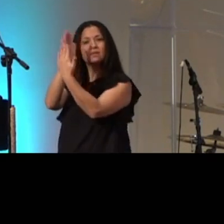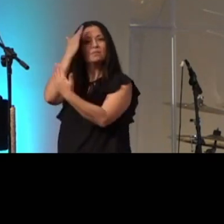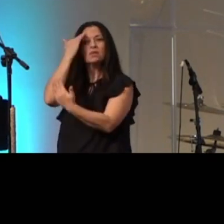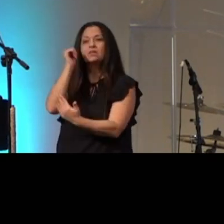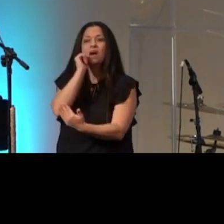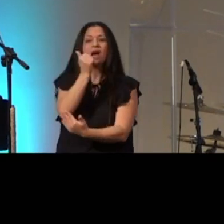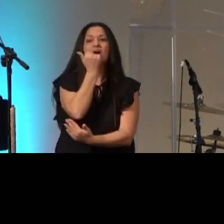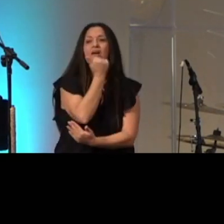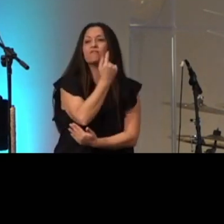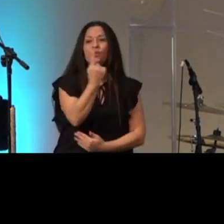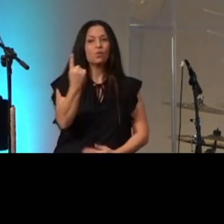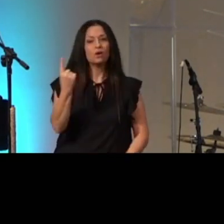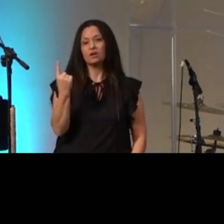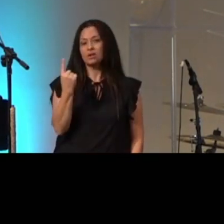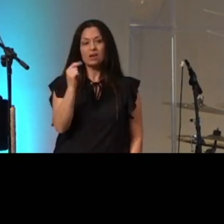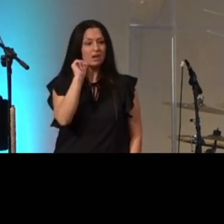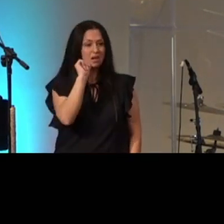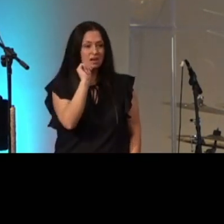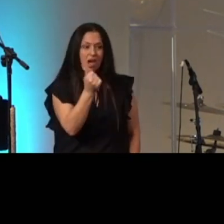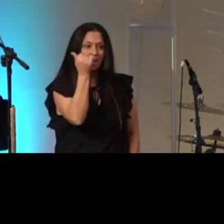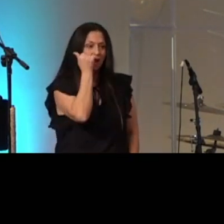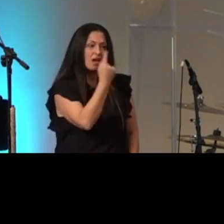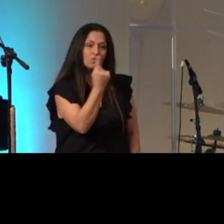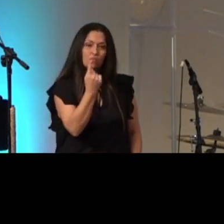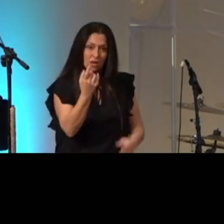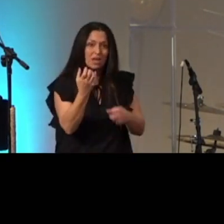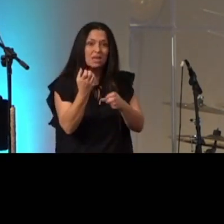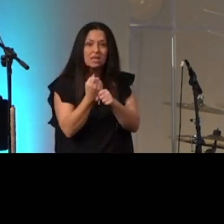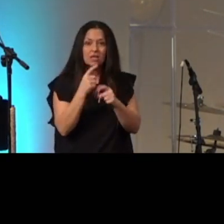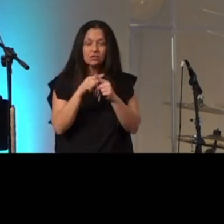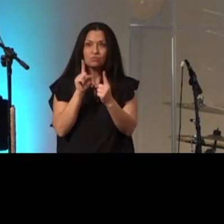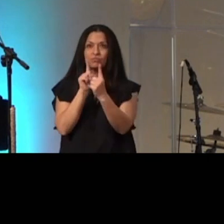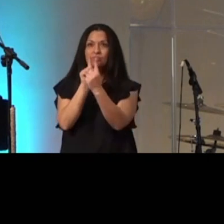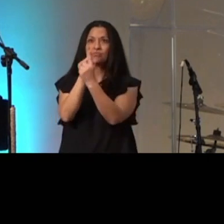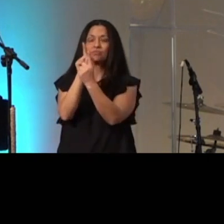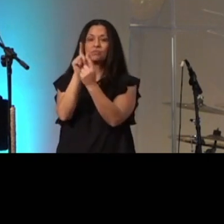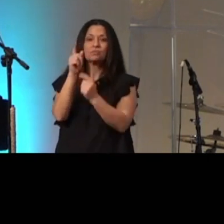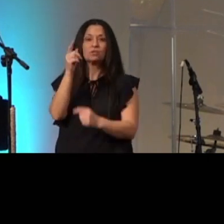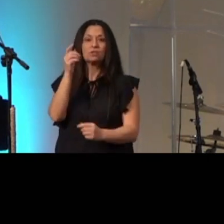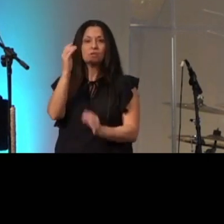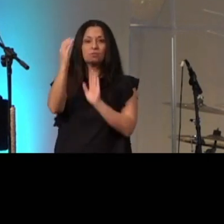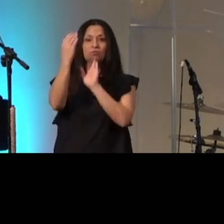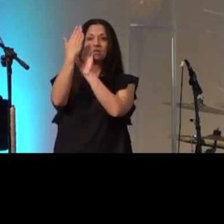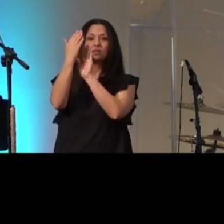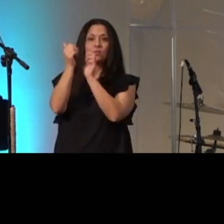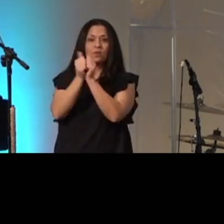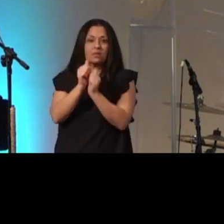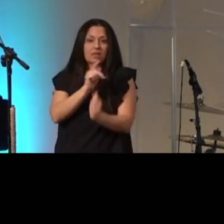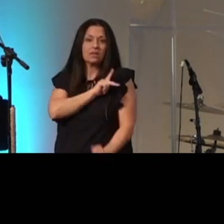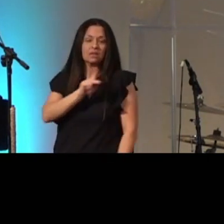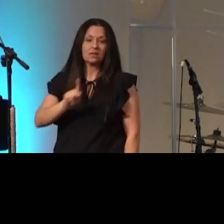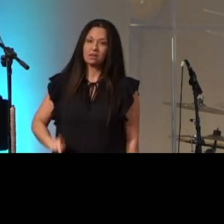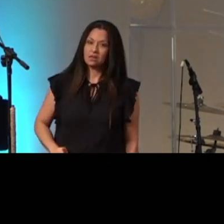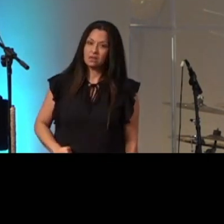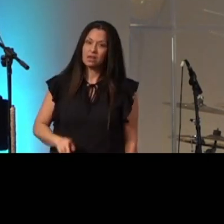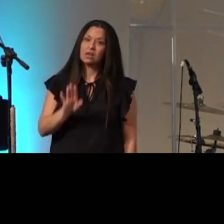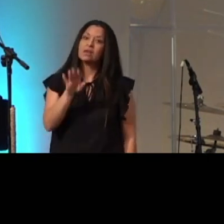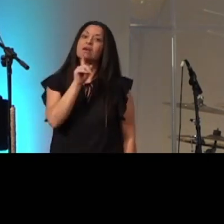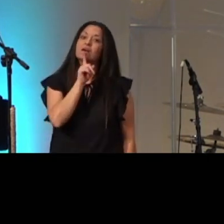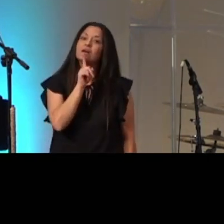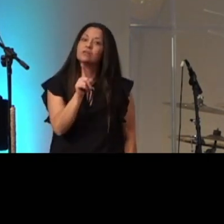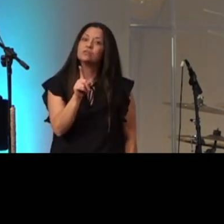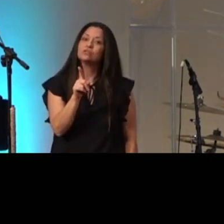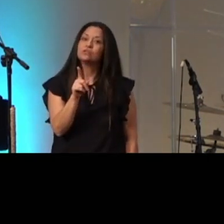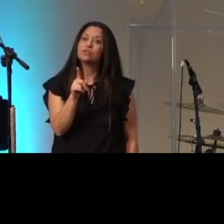not everybody not everybody gets to come into the presence of the king matter of fact there